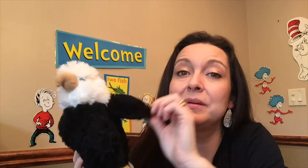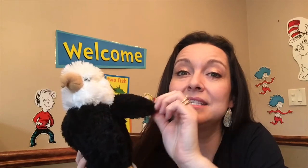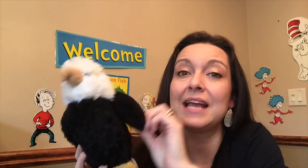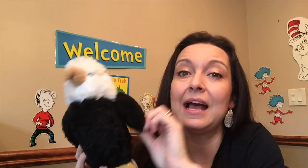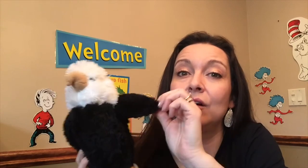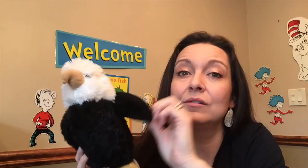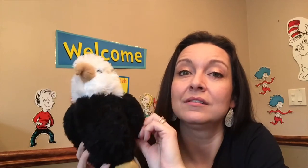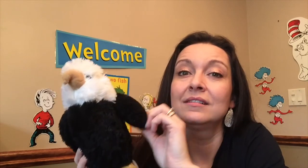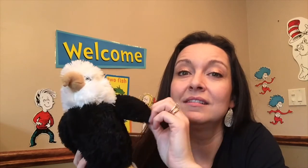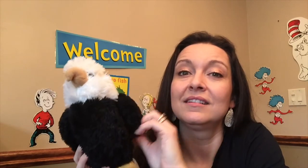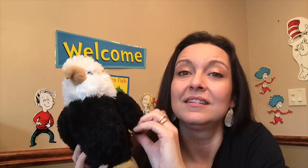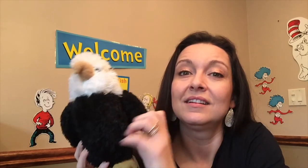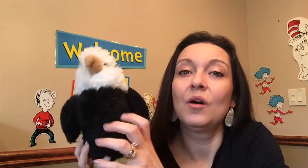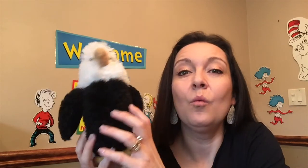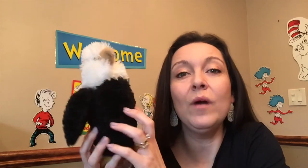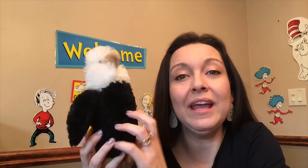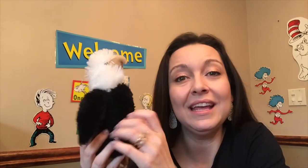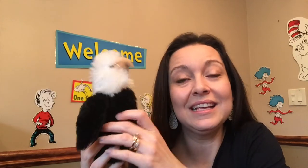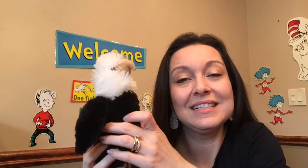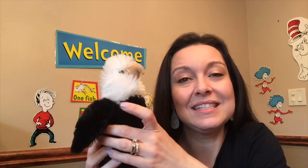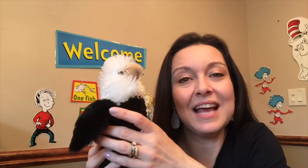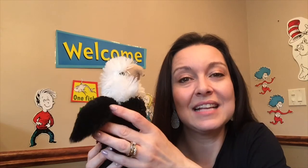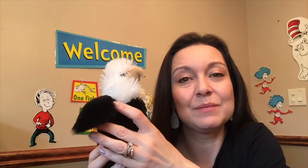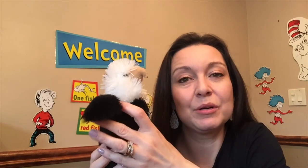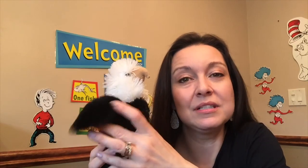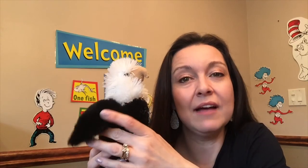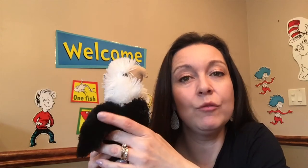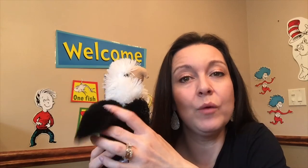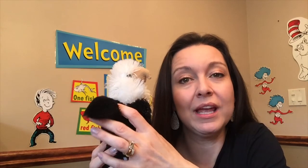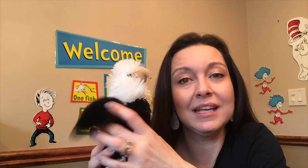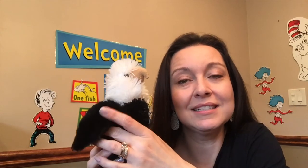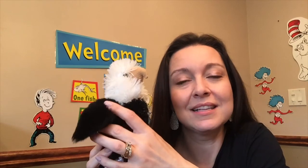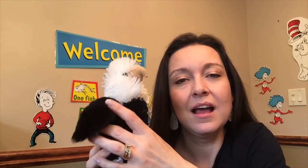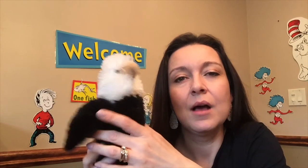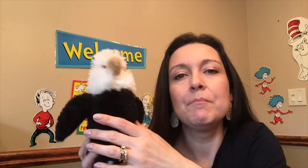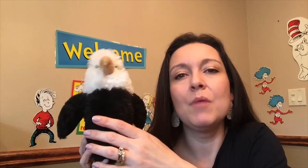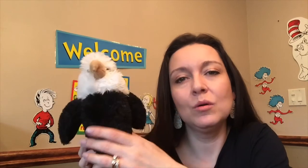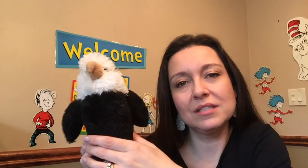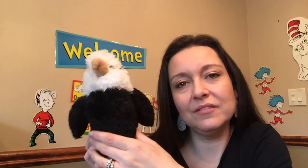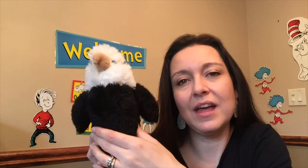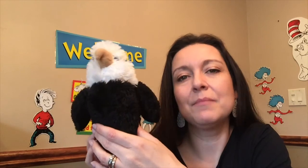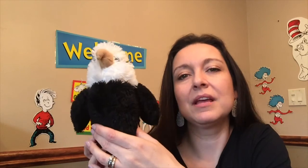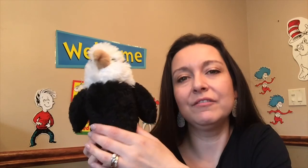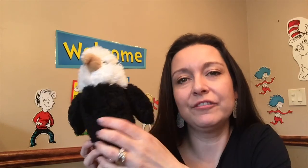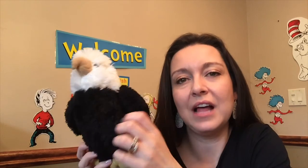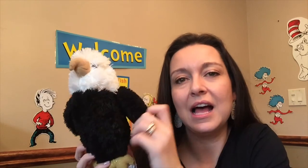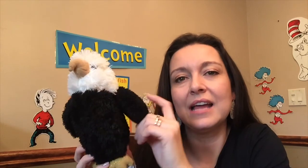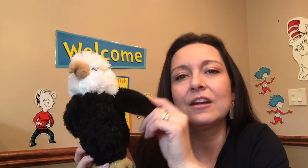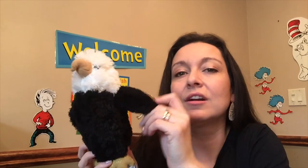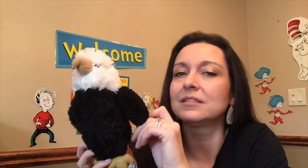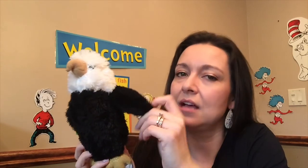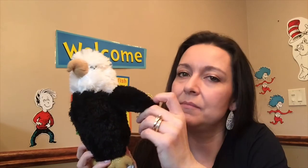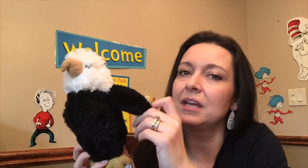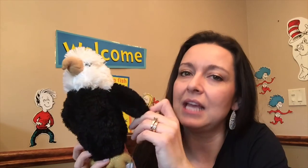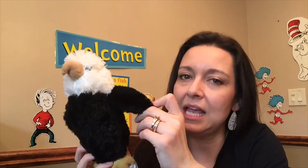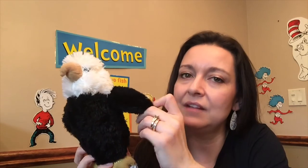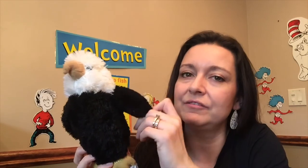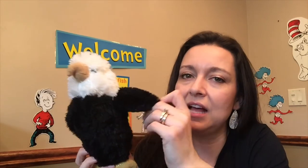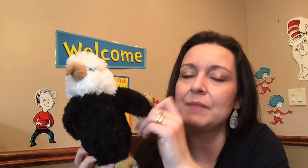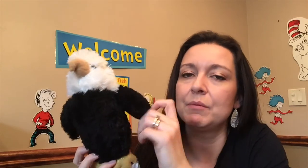and down wings yes birds have wings most of them can fly there are some that can't fly but